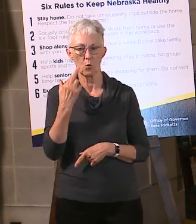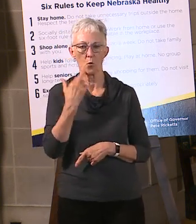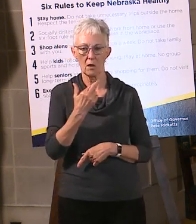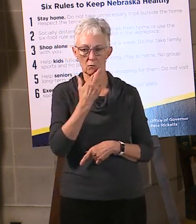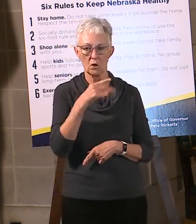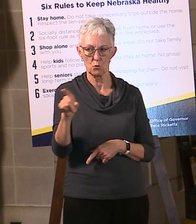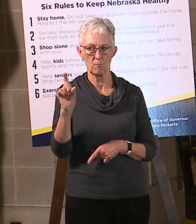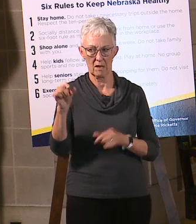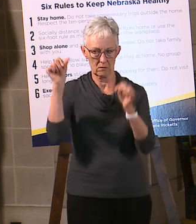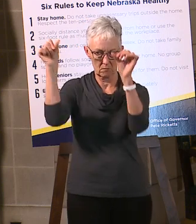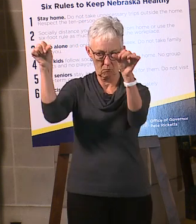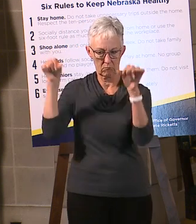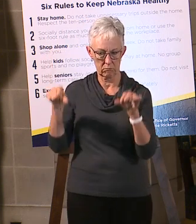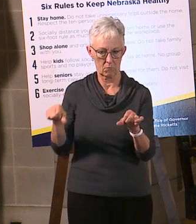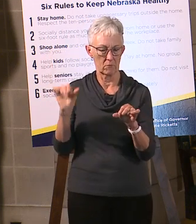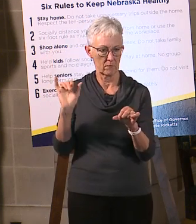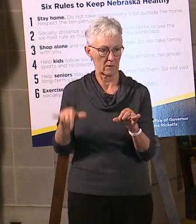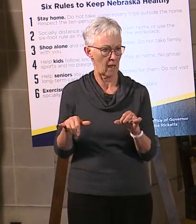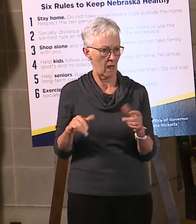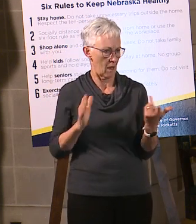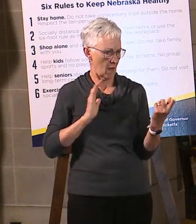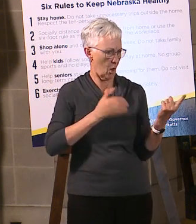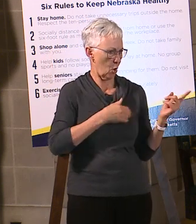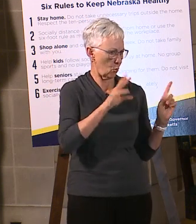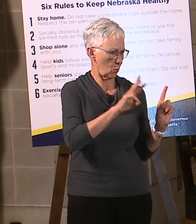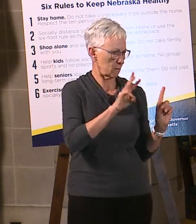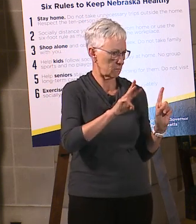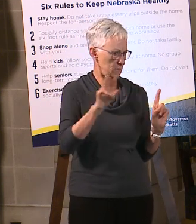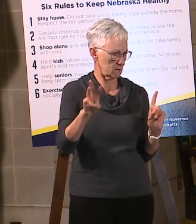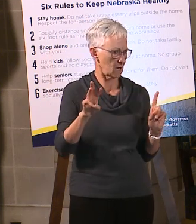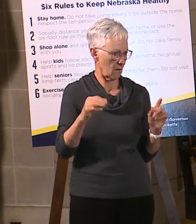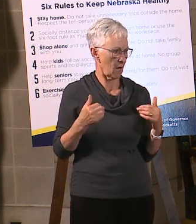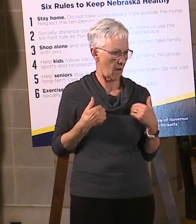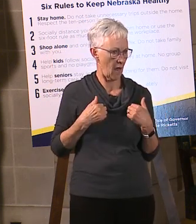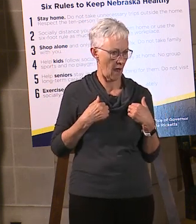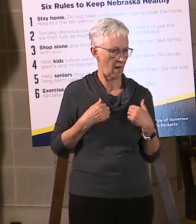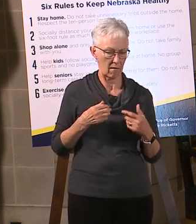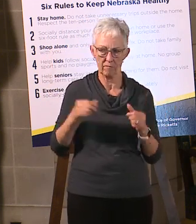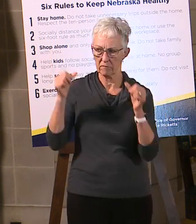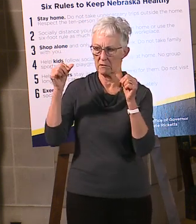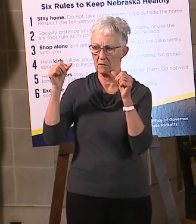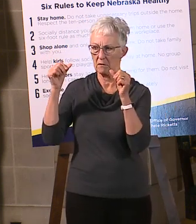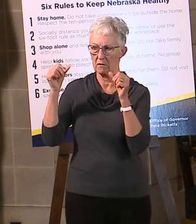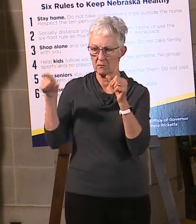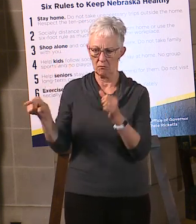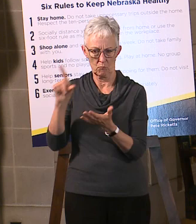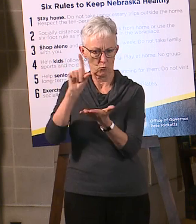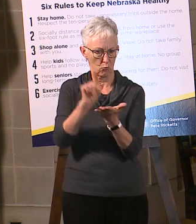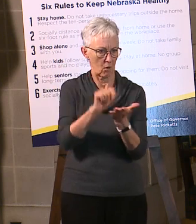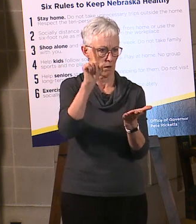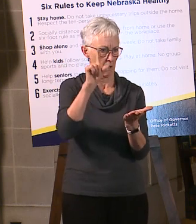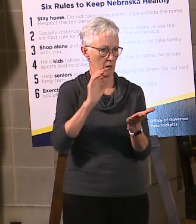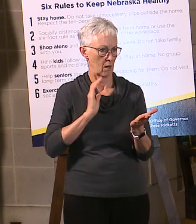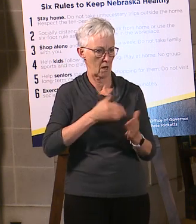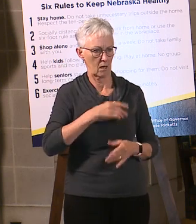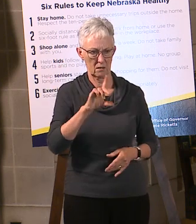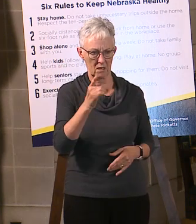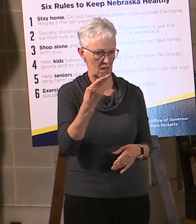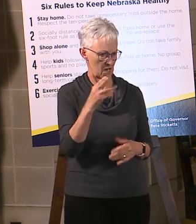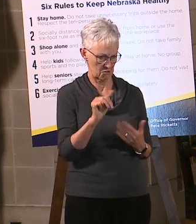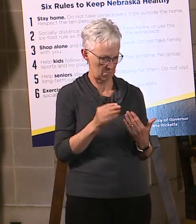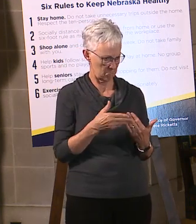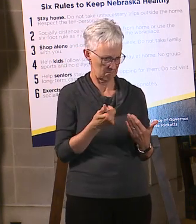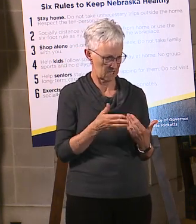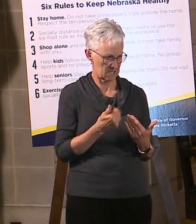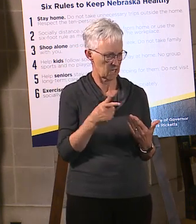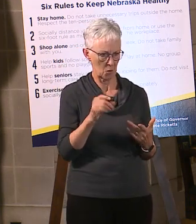for how they can do that, they just go to our website and print those, you know, eight and a half by 11 pieces of paper off and post them there. That's a way to be able to do